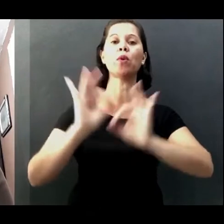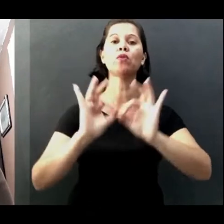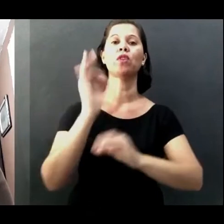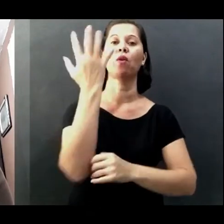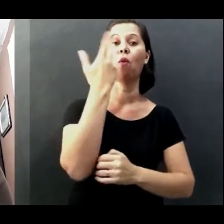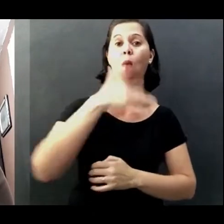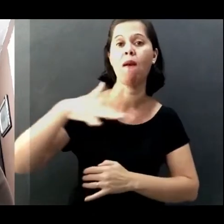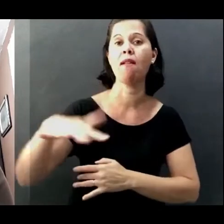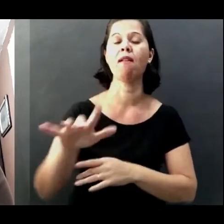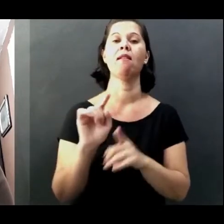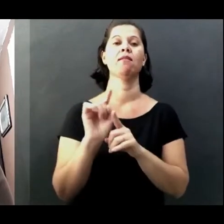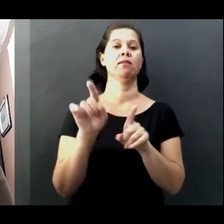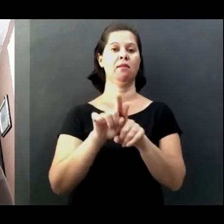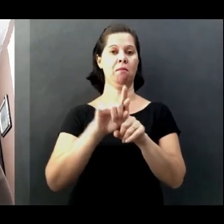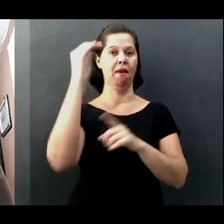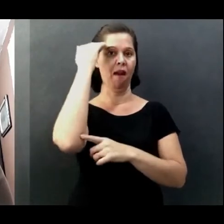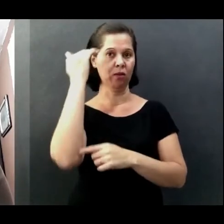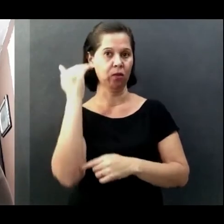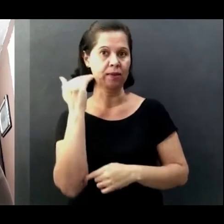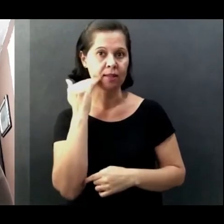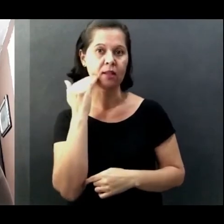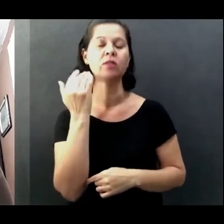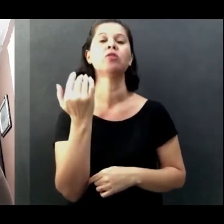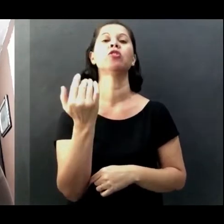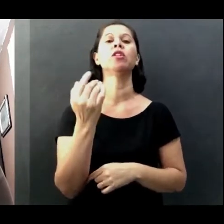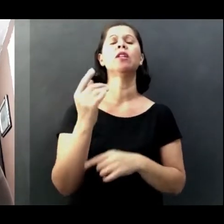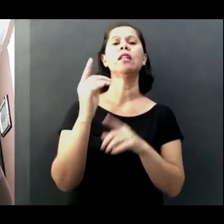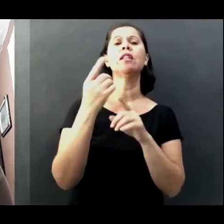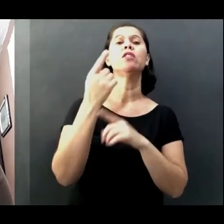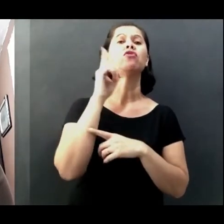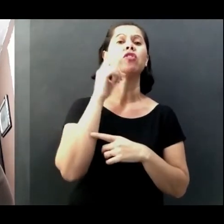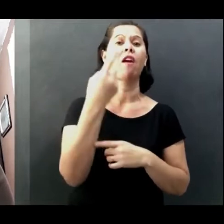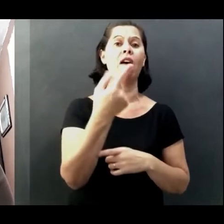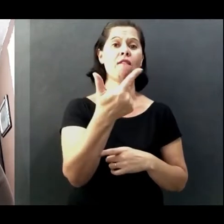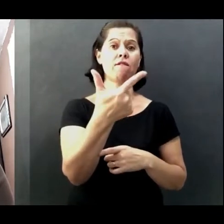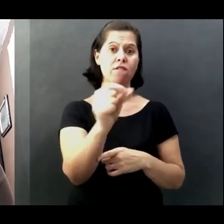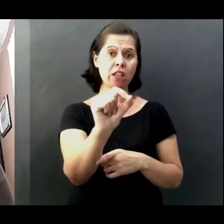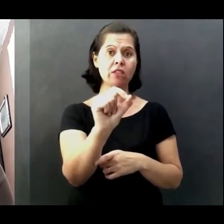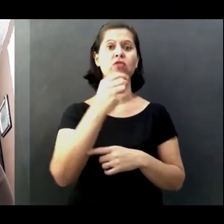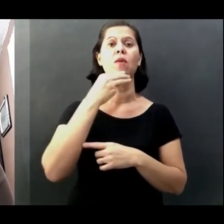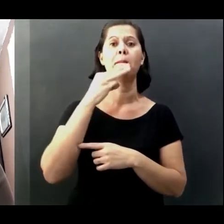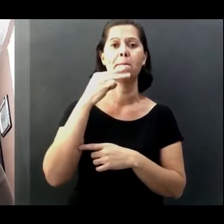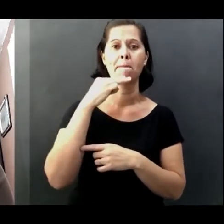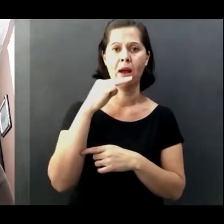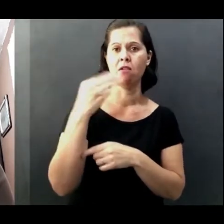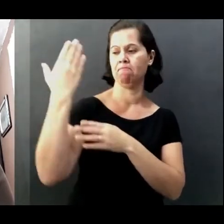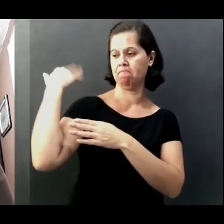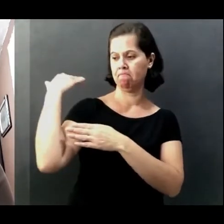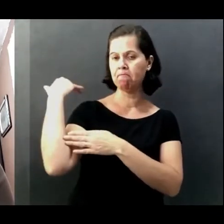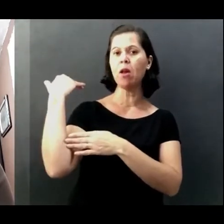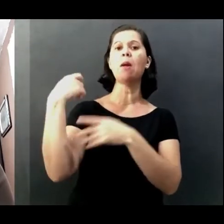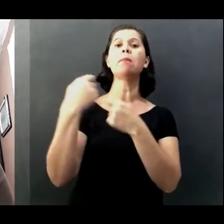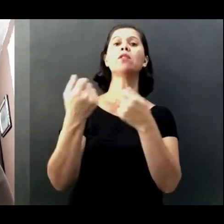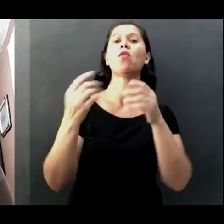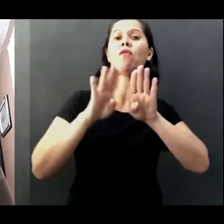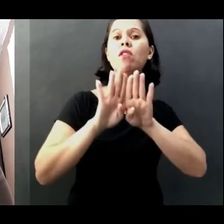And since March 20th, we had to close it. I work directly with children and